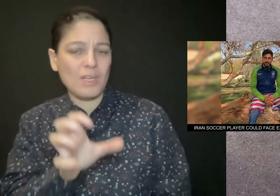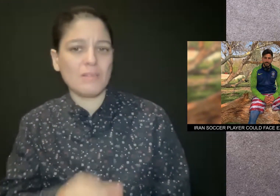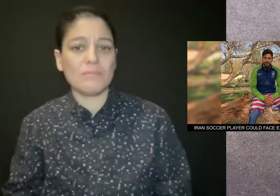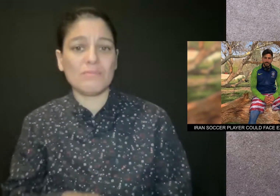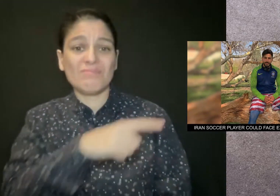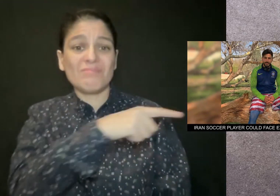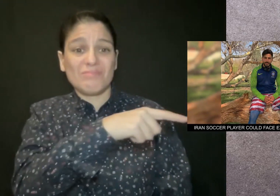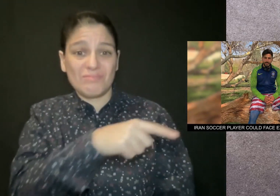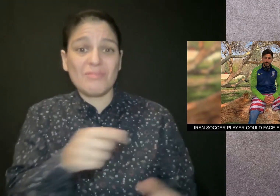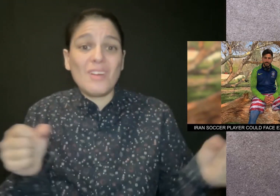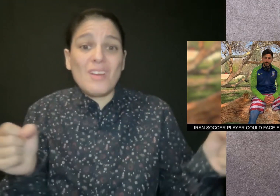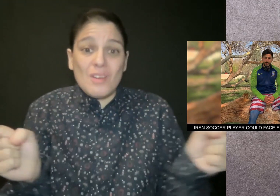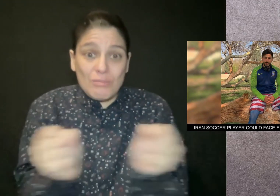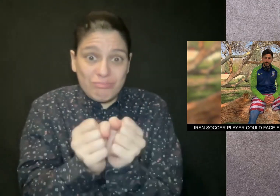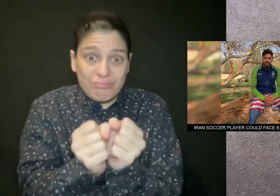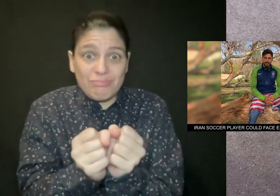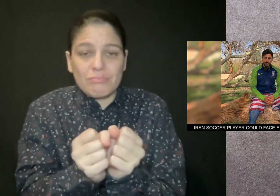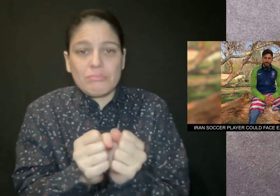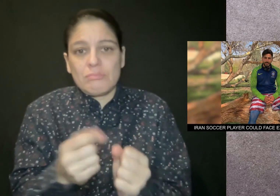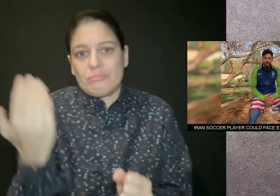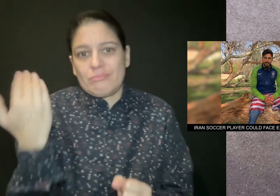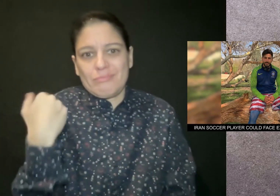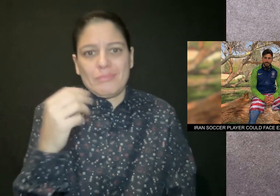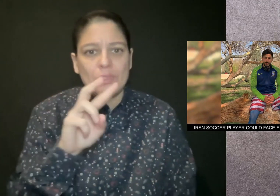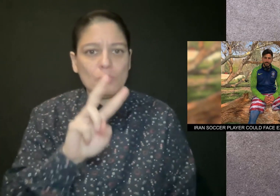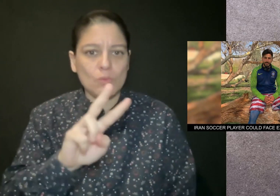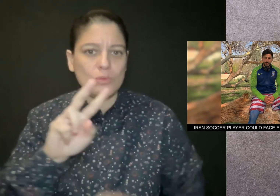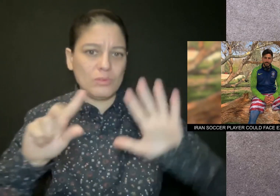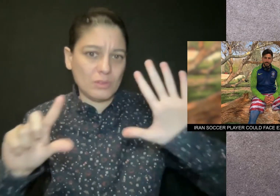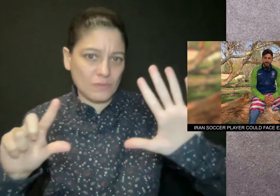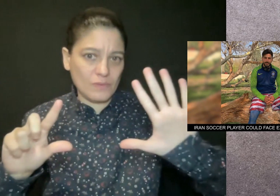He was detained on November 27th.